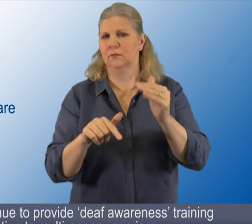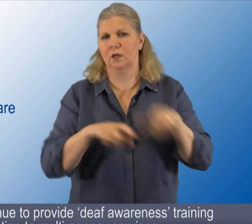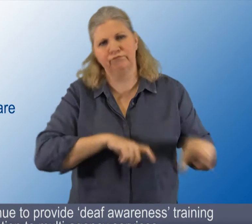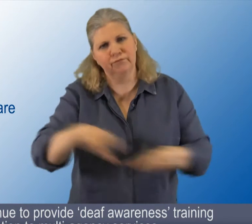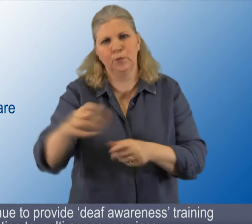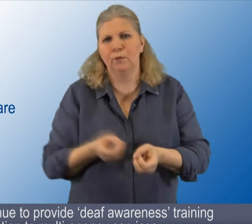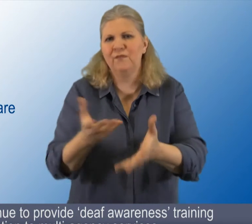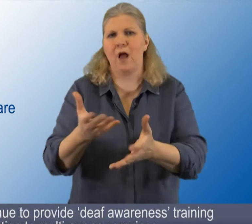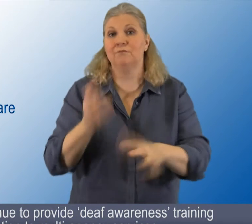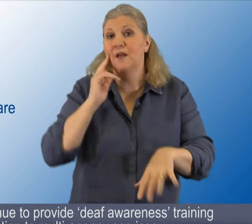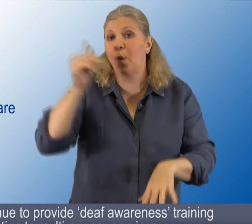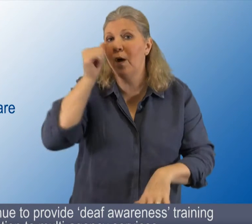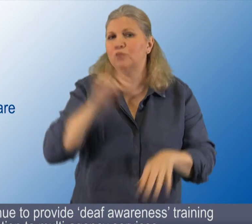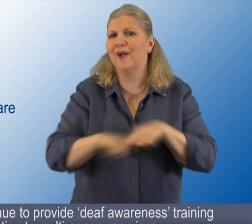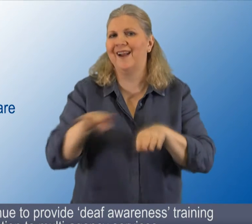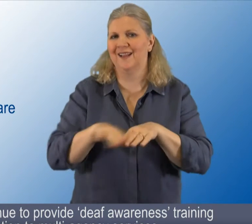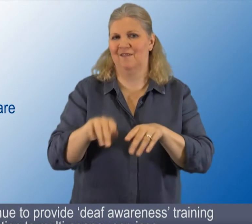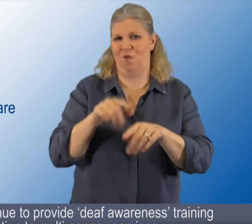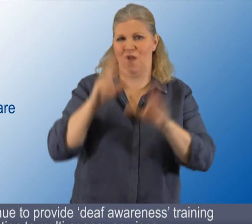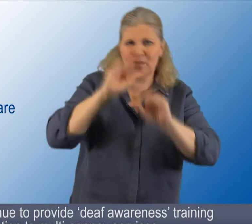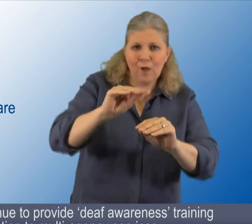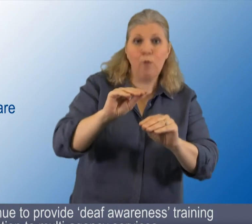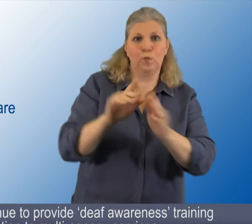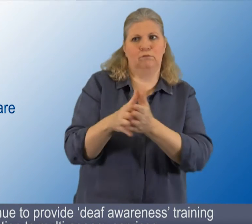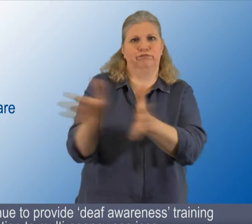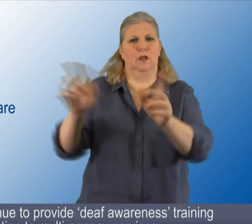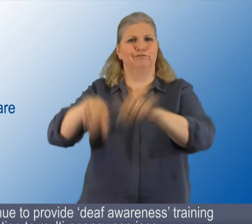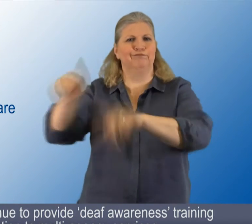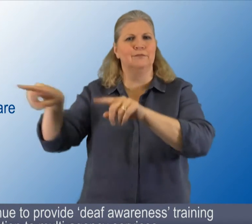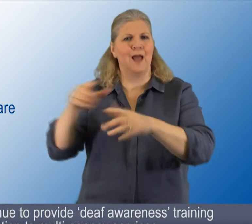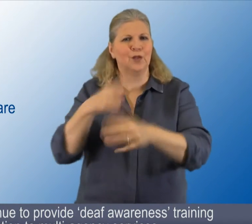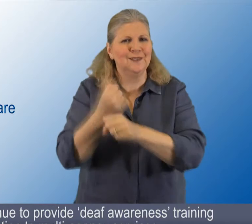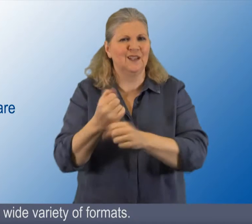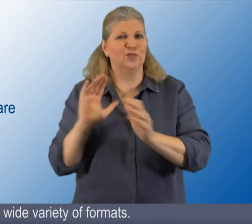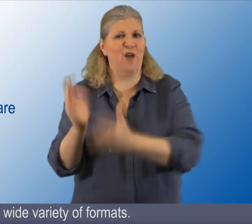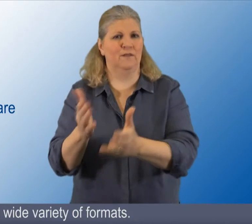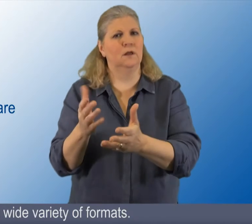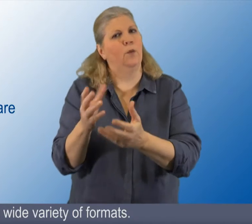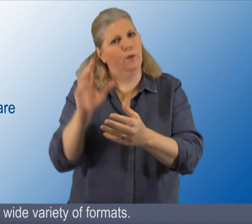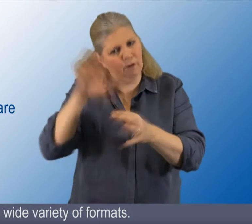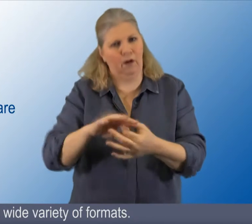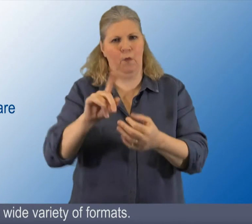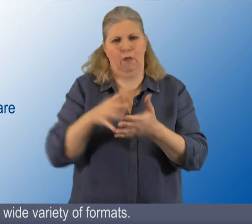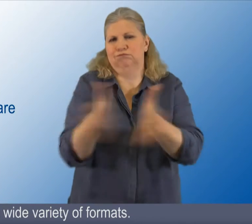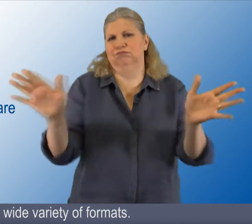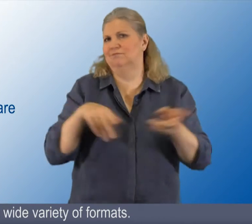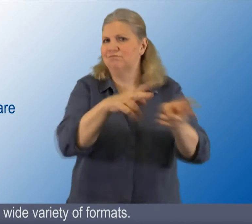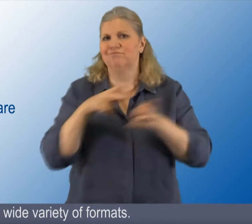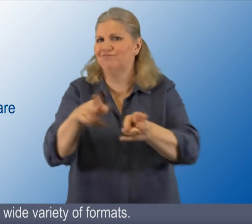Subaction Continue to provide deaf-awareness training for education to multi-agency services in a wide variety of formats